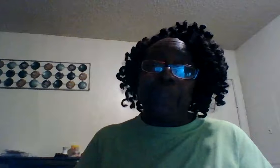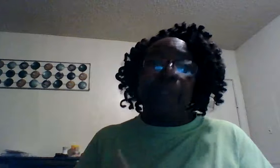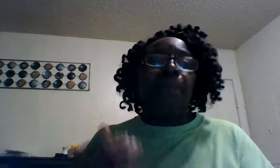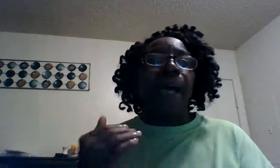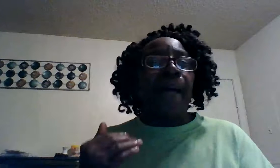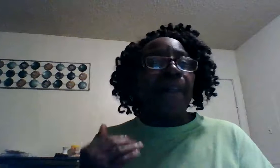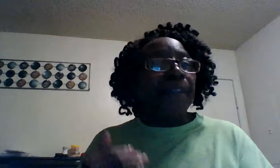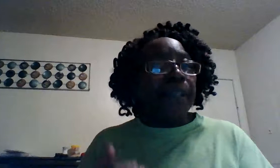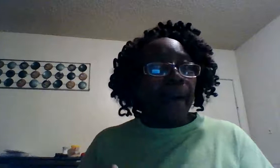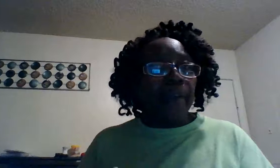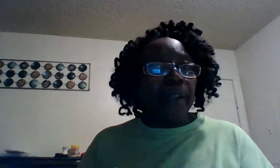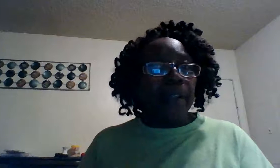by the devil